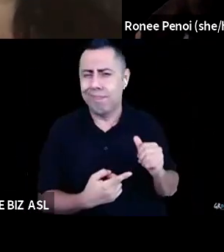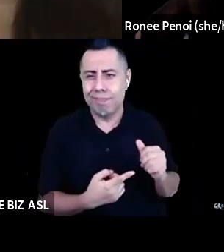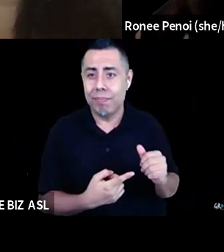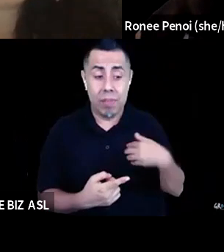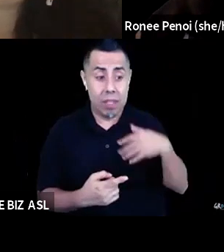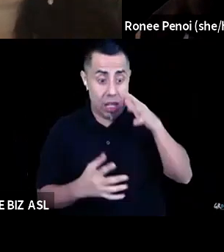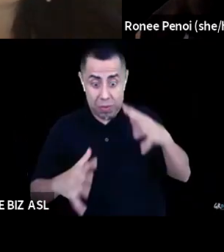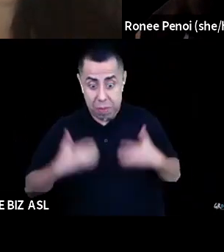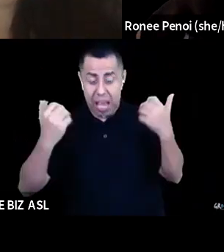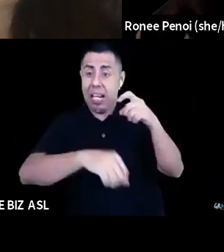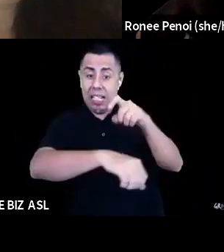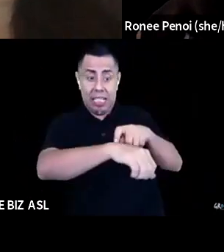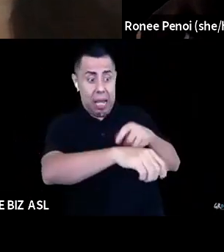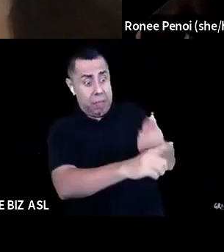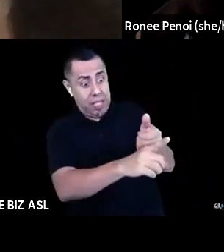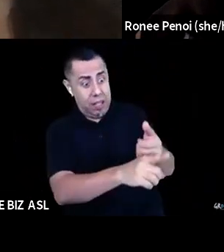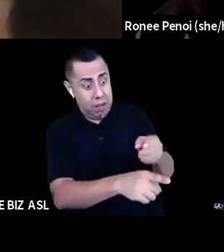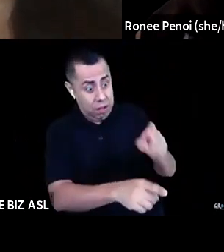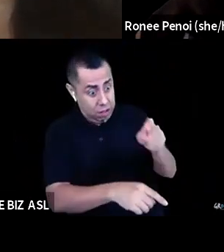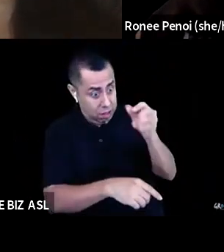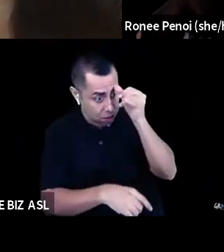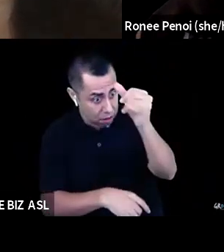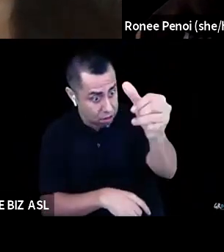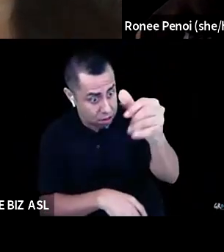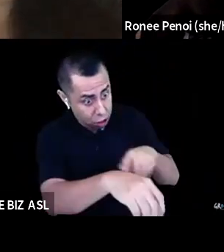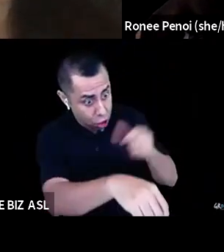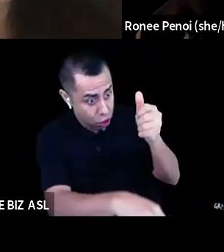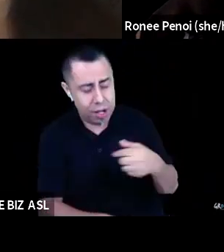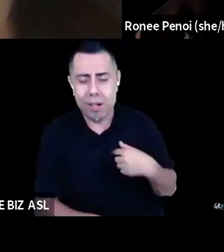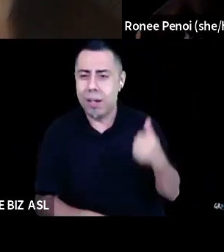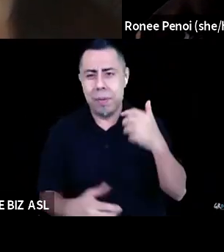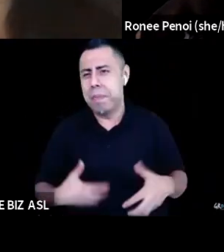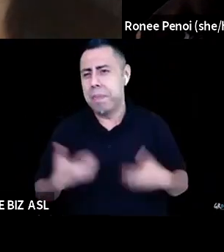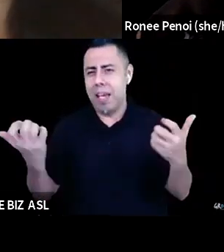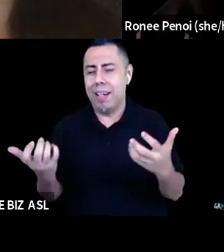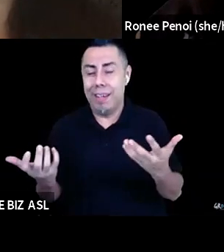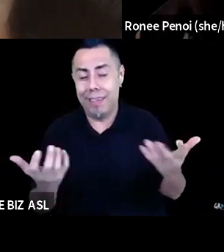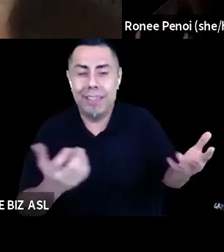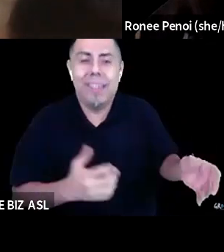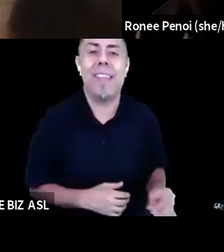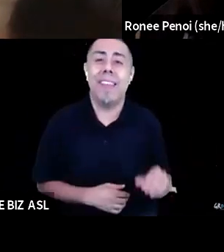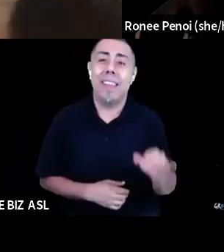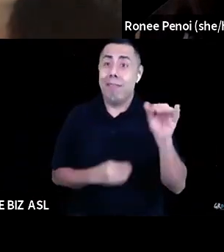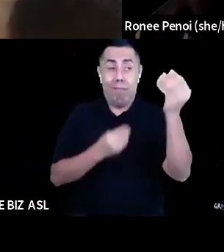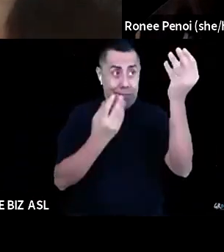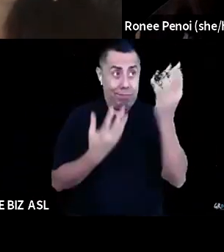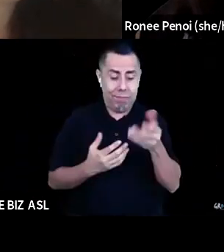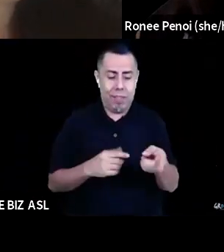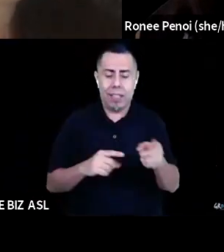something done? And so this, from what I've been told, um, is like a radical departure of capitalism in our relationship to